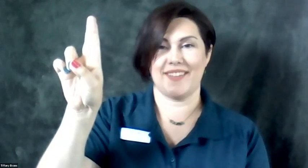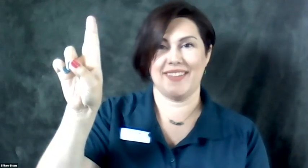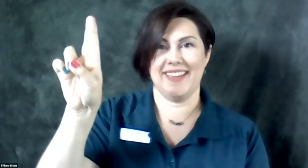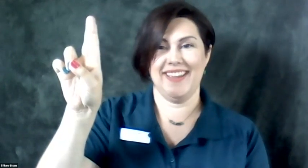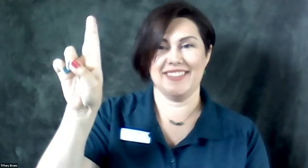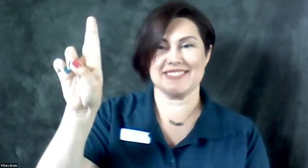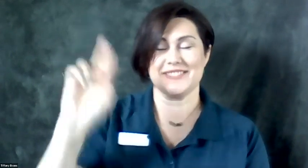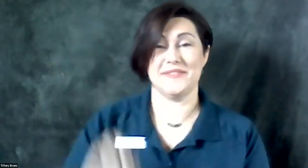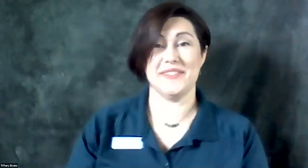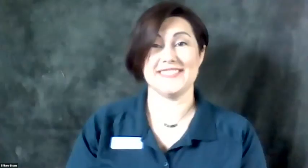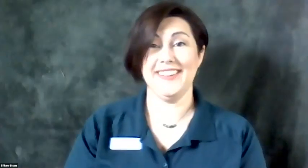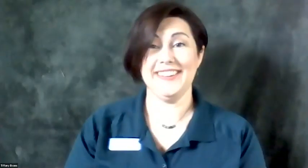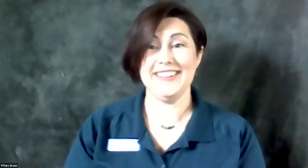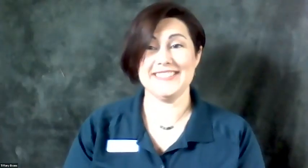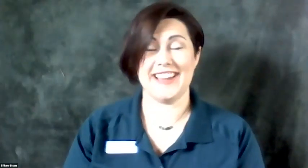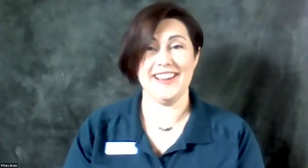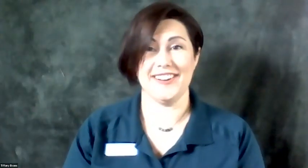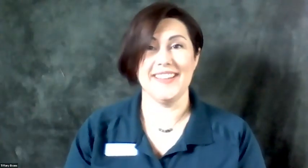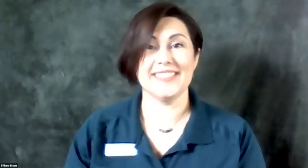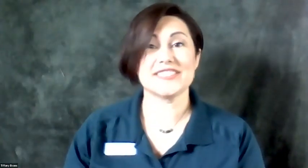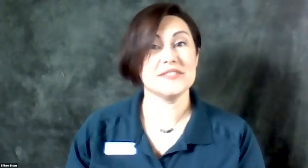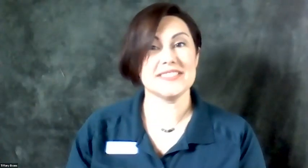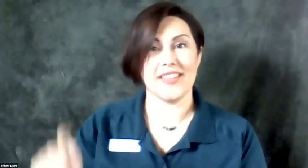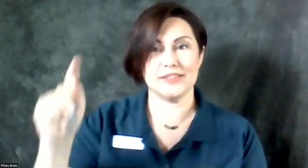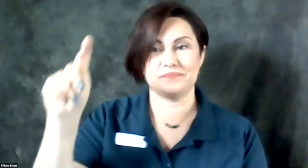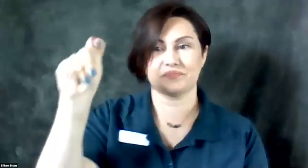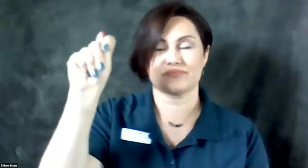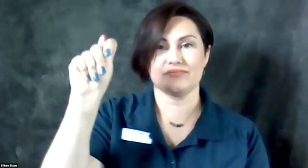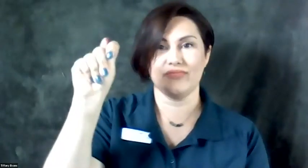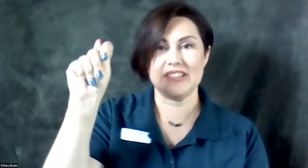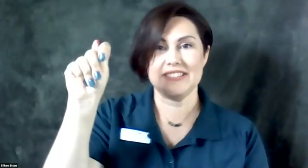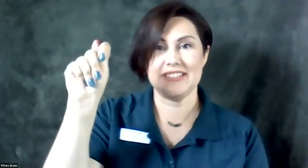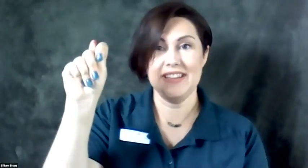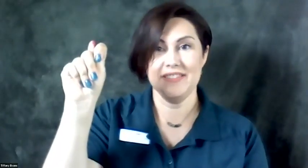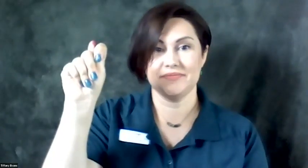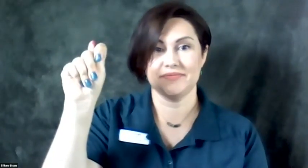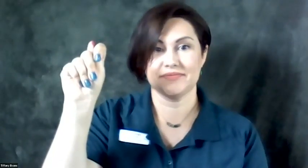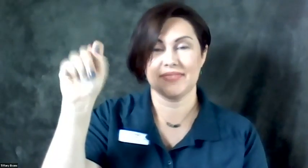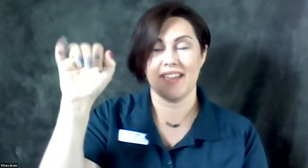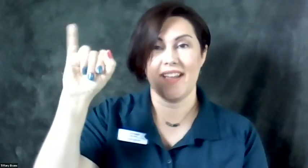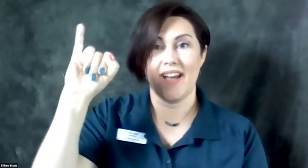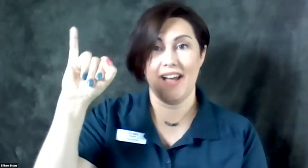Okay, looks like some of you guys got it. It is tiger. Let's do it together. T I